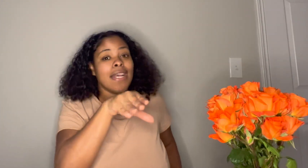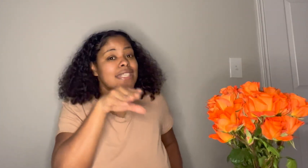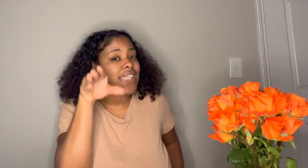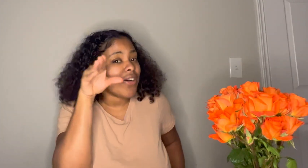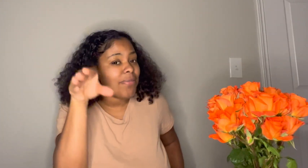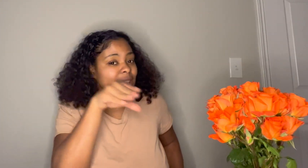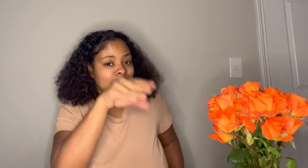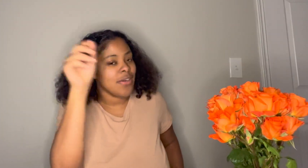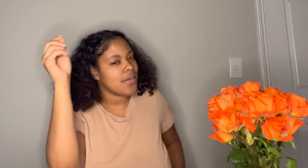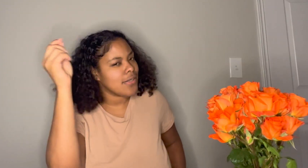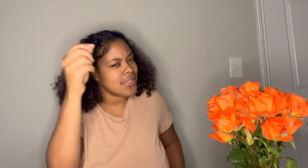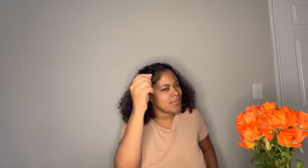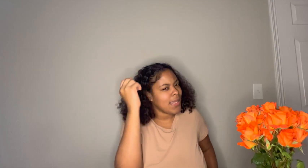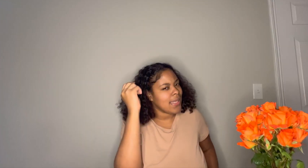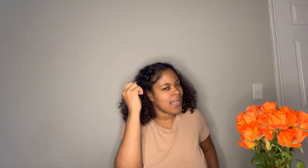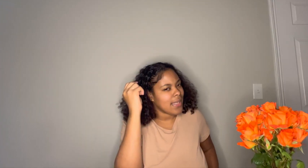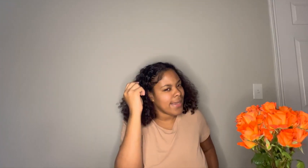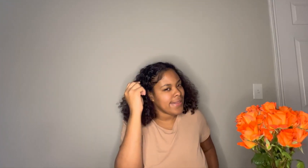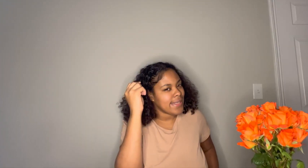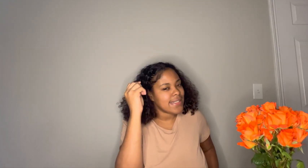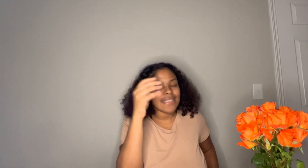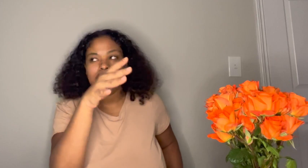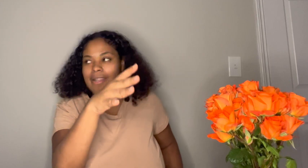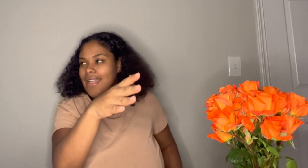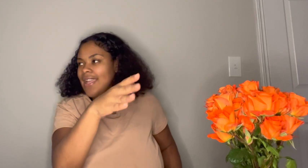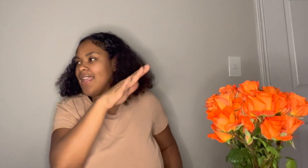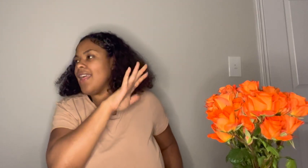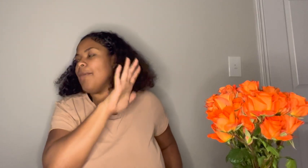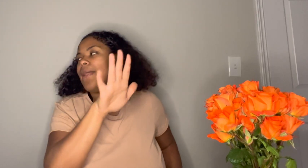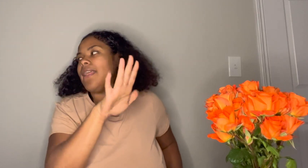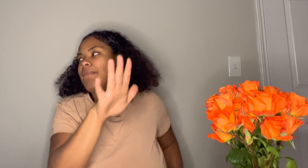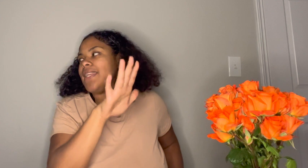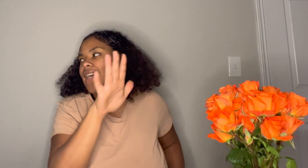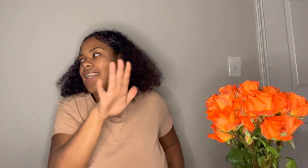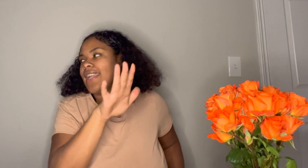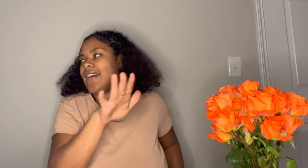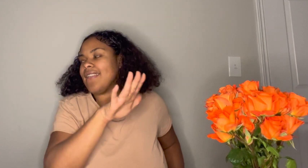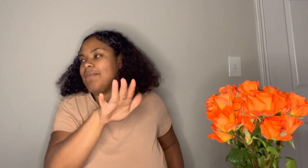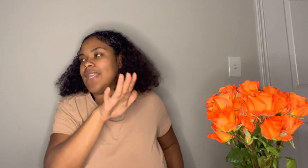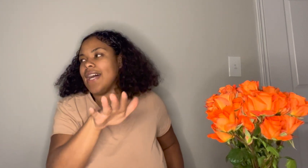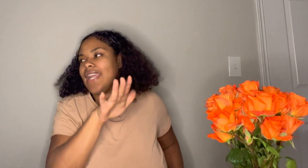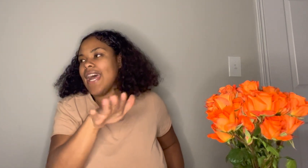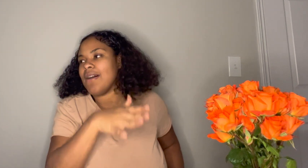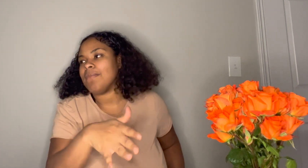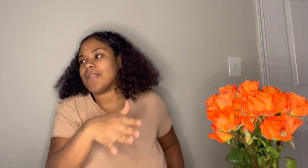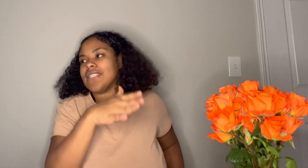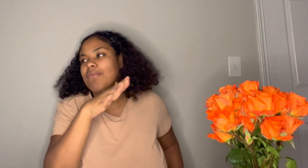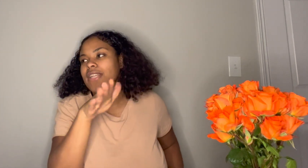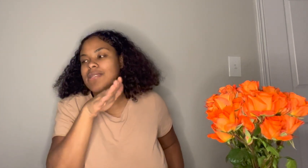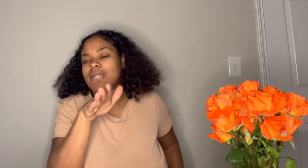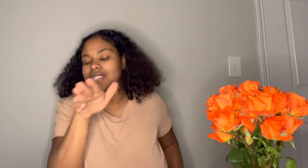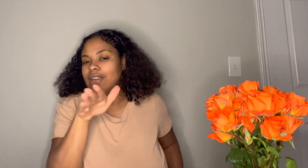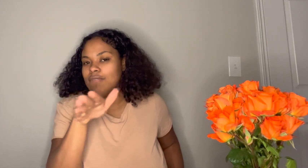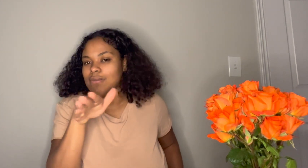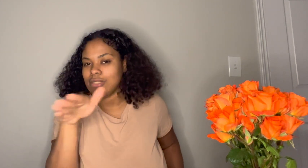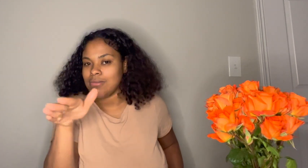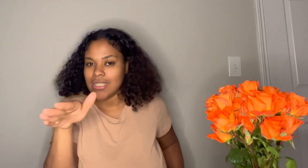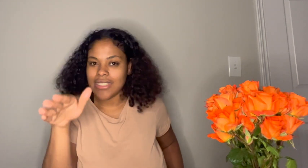Adobe and your girl is making it like this okay but let me cut it out let me cut it out because I'm guessing myself up too much